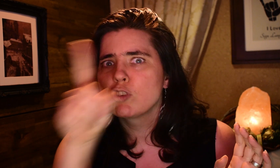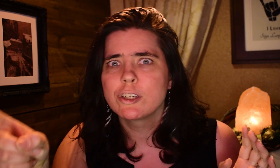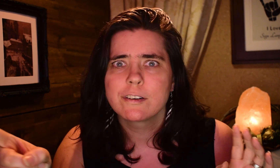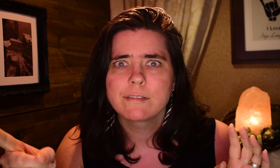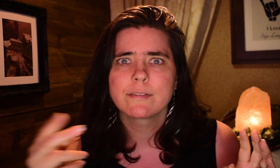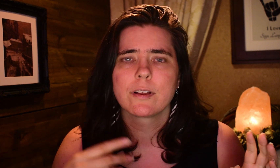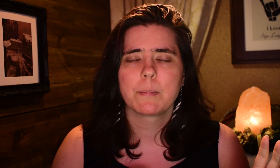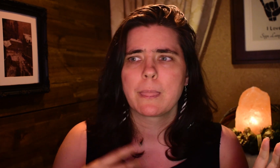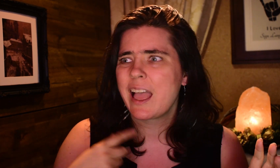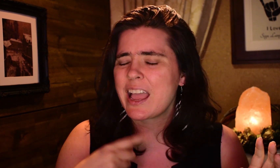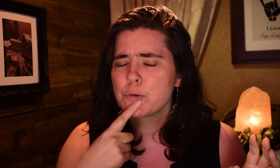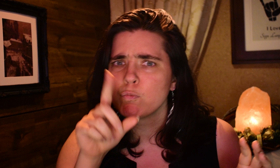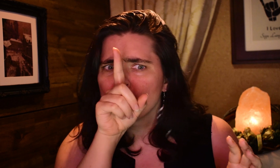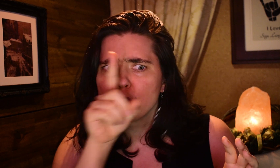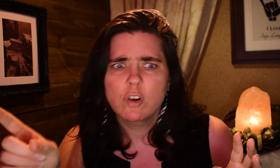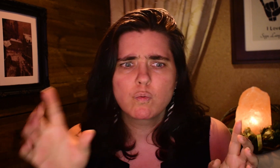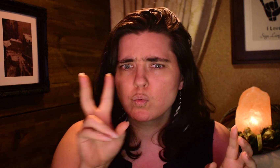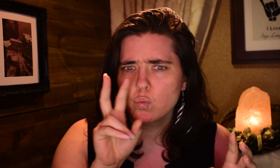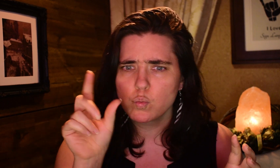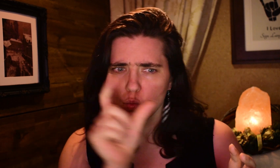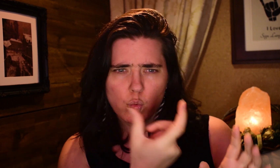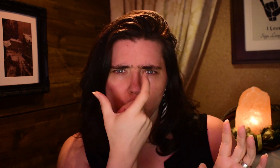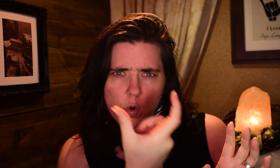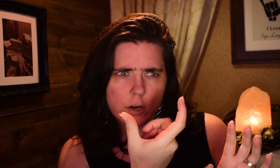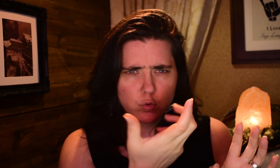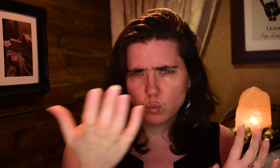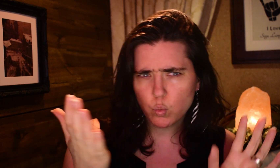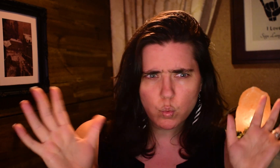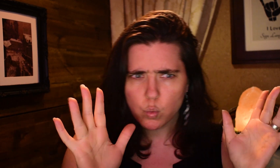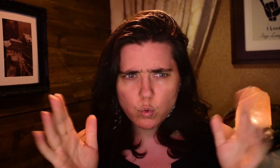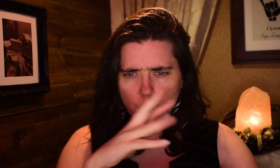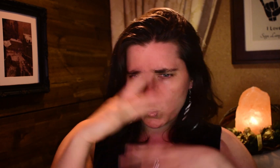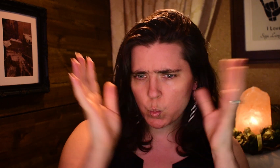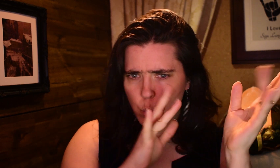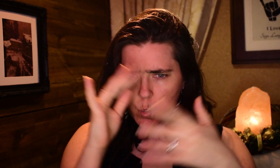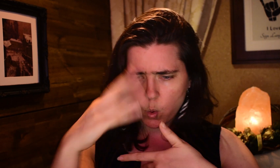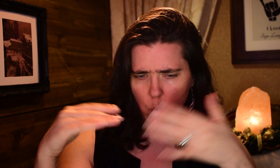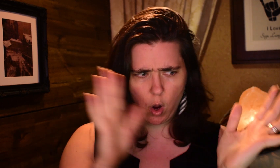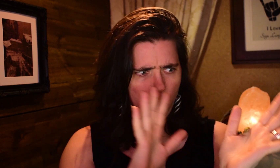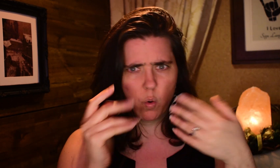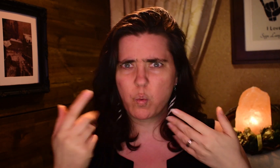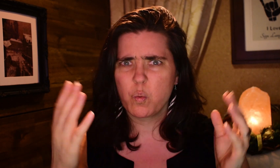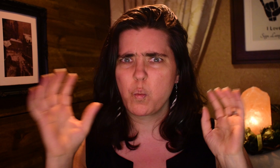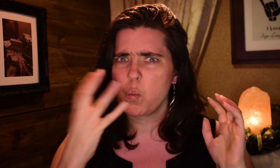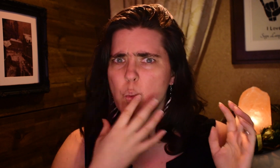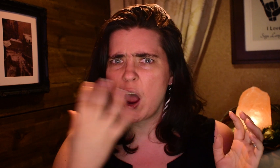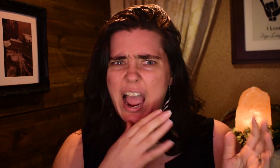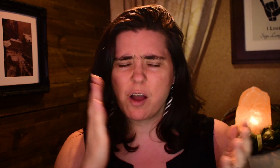loved, loved to watch her. Oh, see her making the